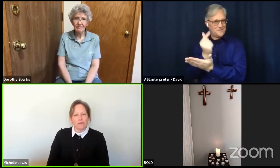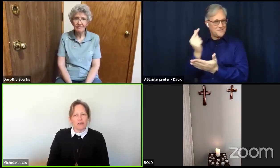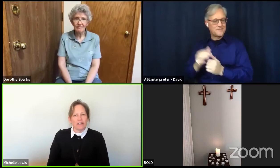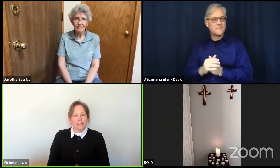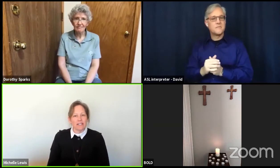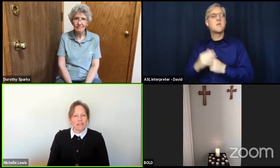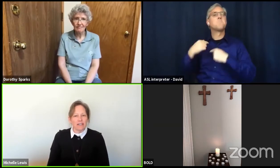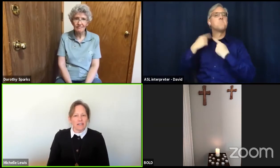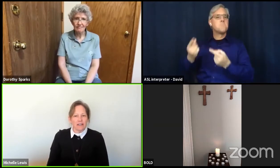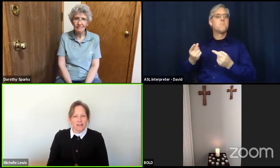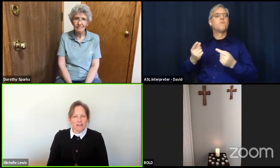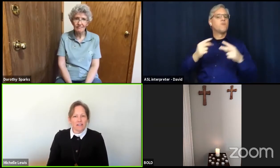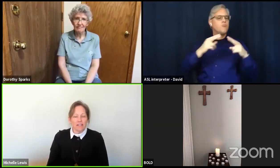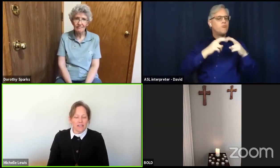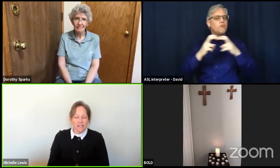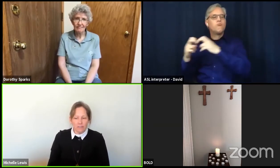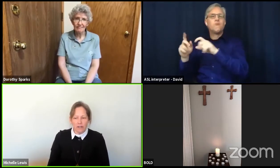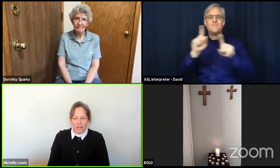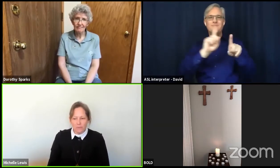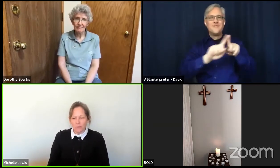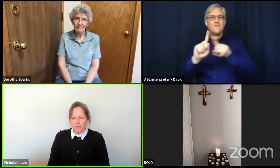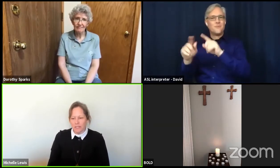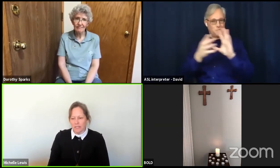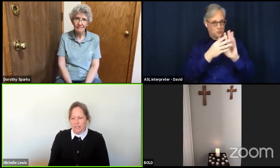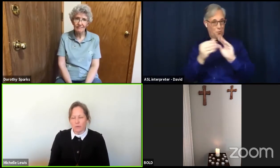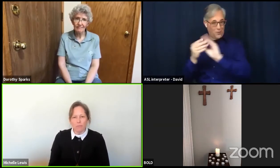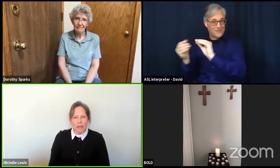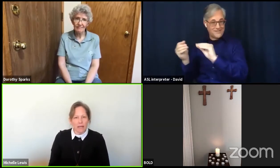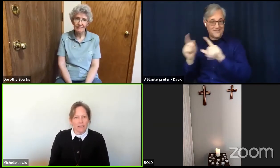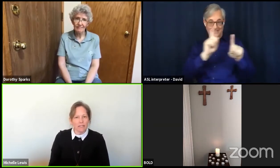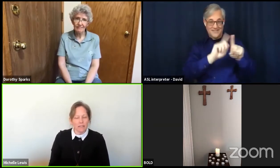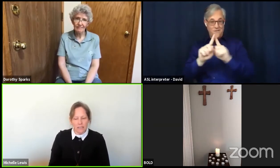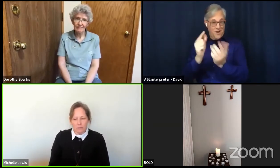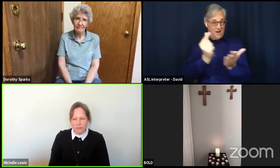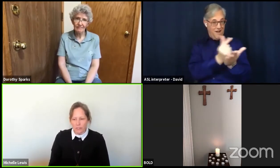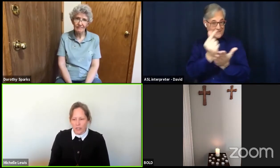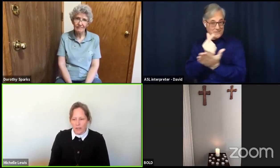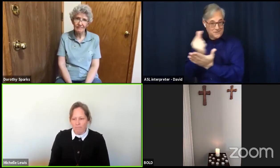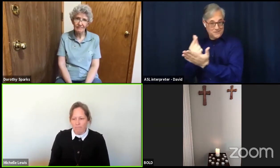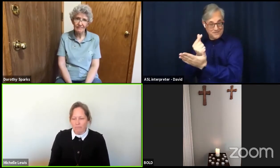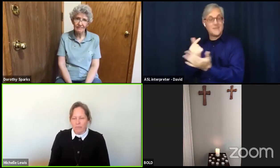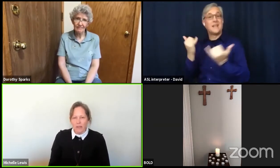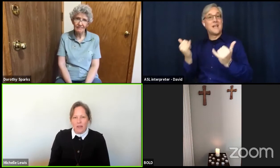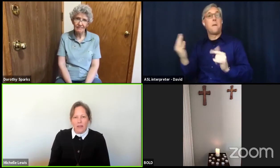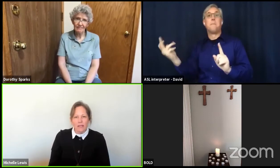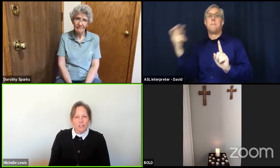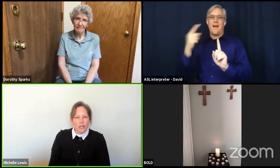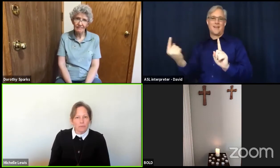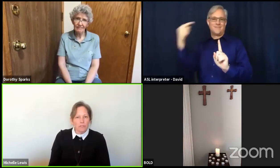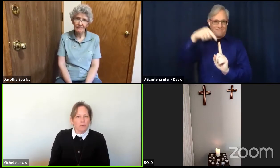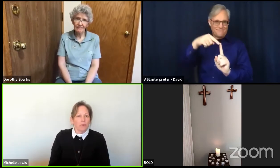in different Gospels. And so we're back to the Gospel of John in chapter 21,